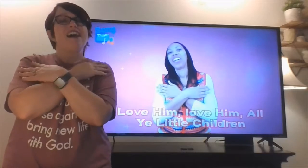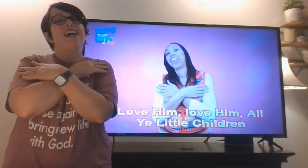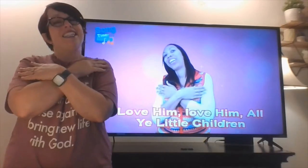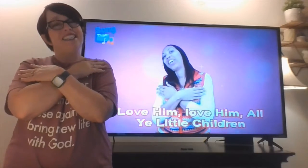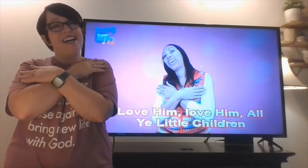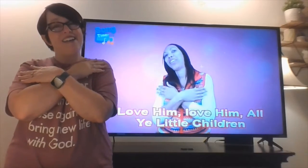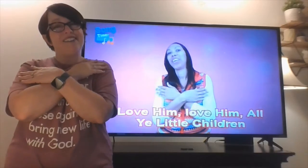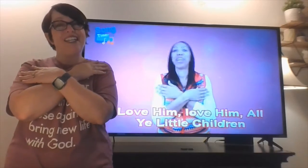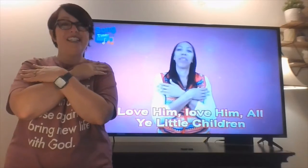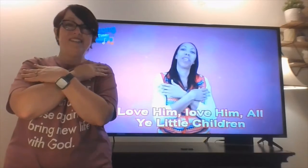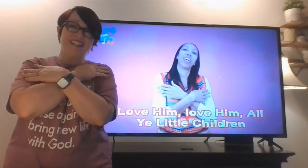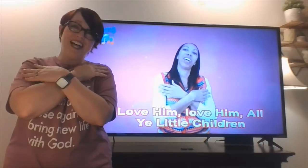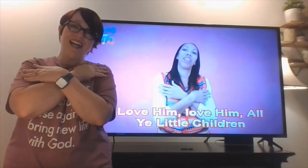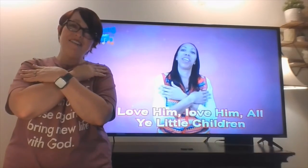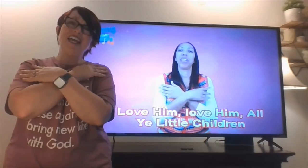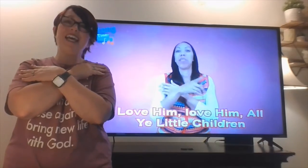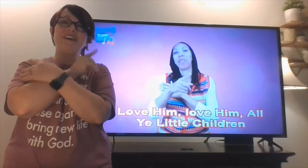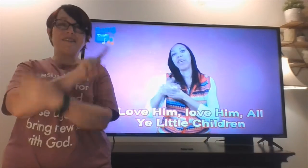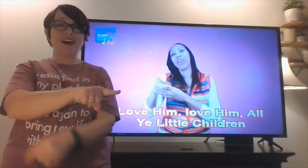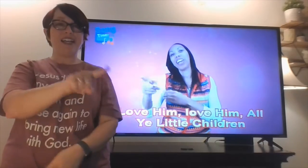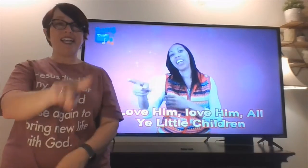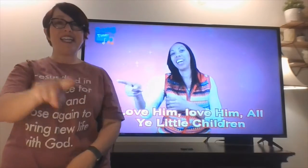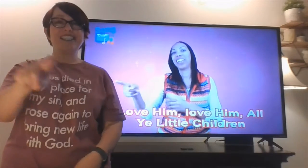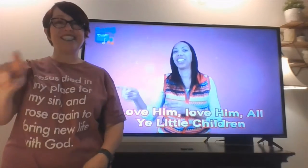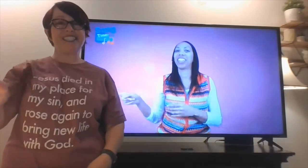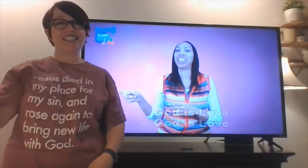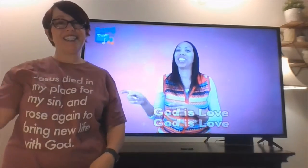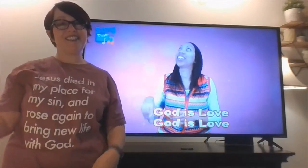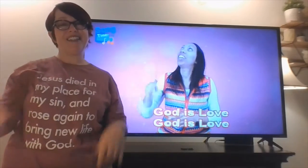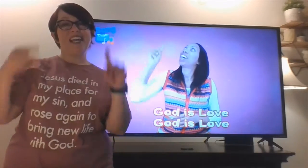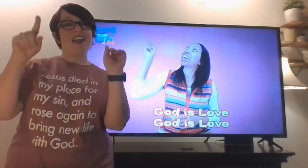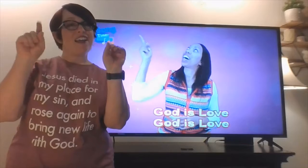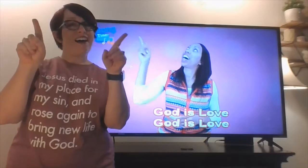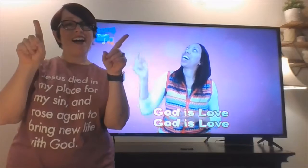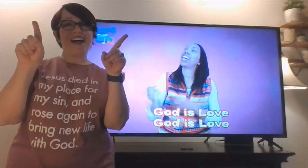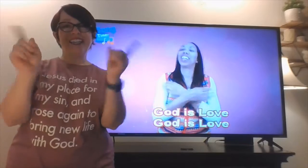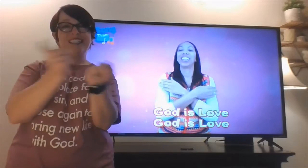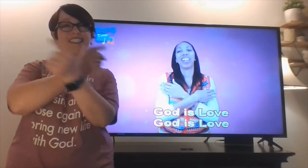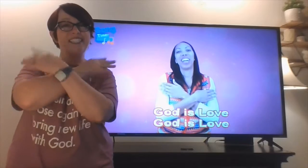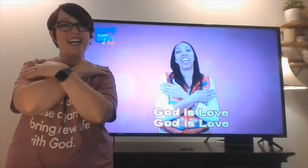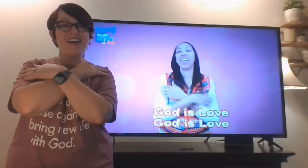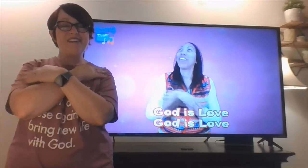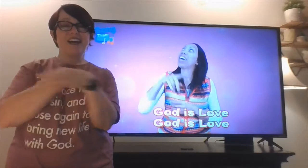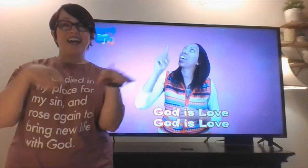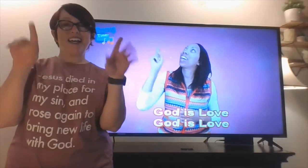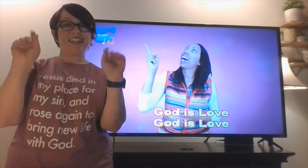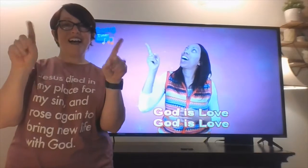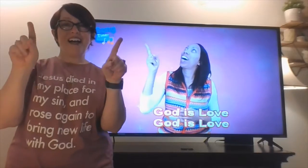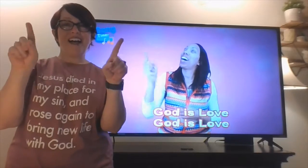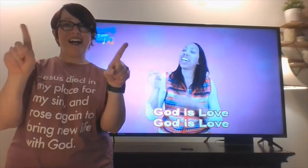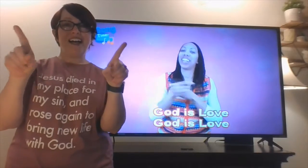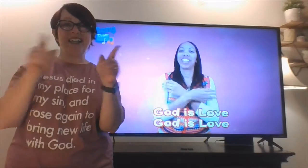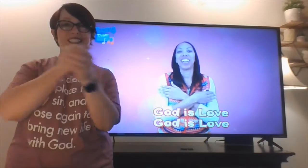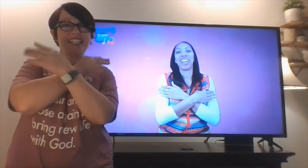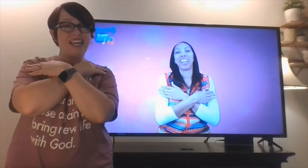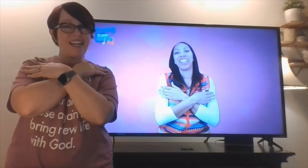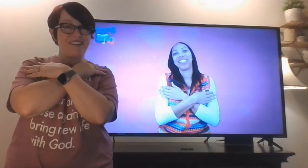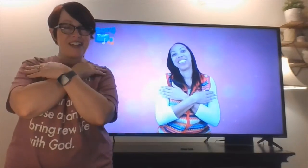Love him, love him, all you little children God is love, God is love